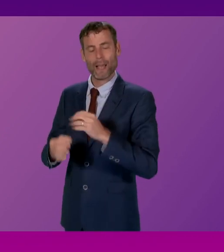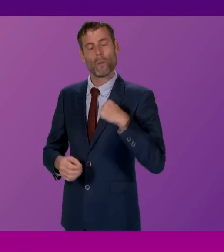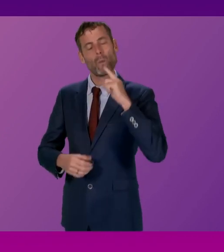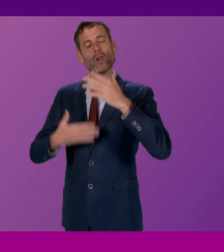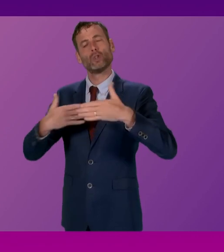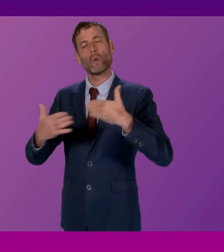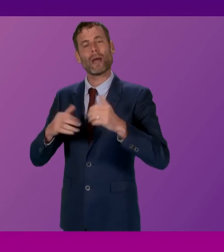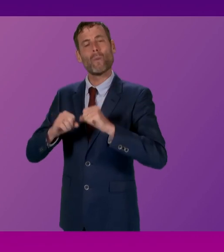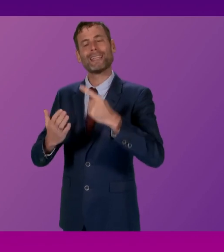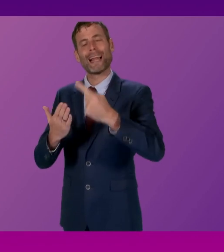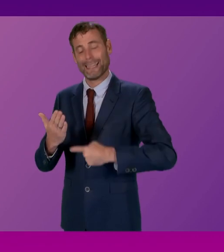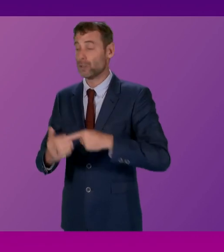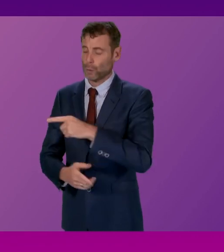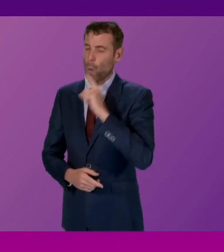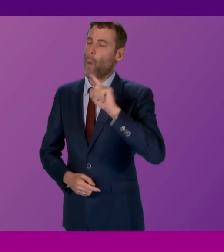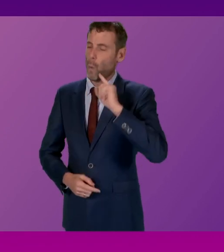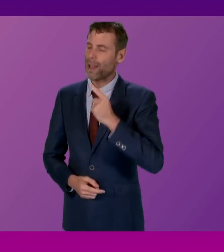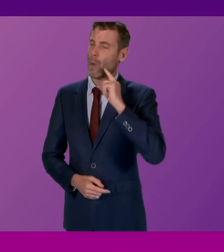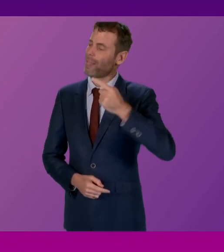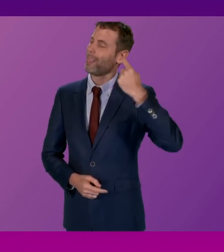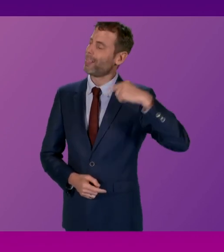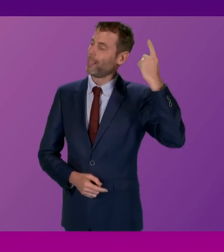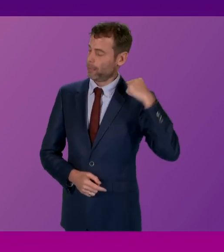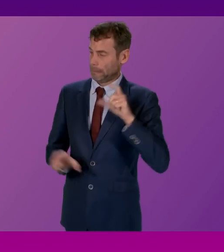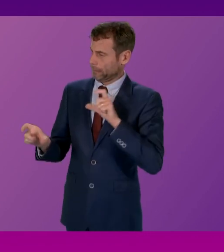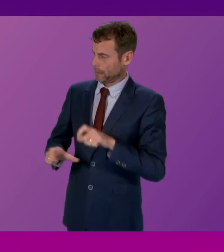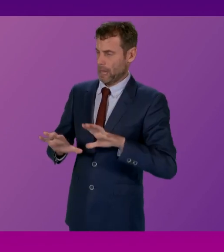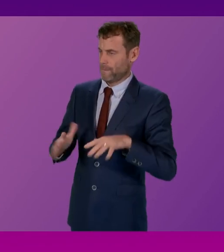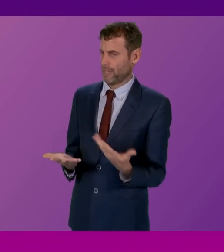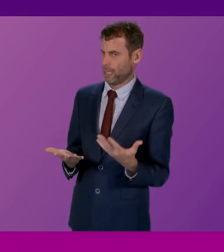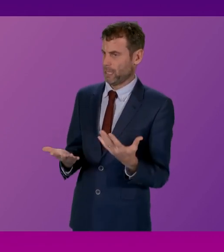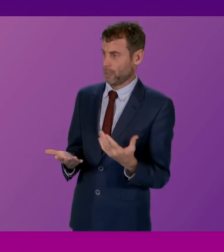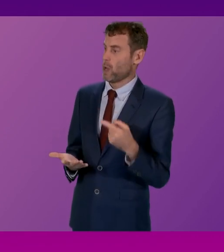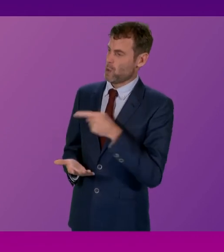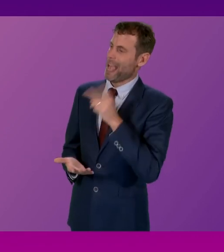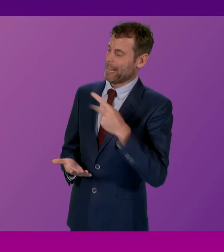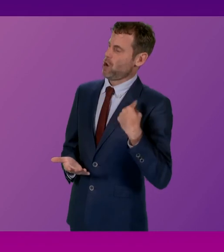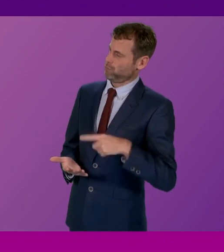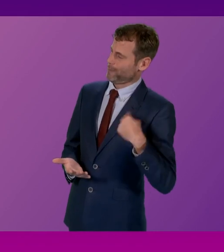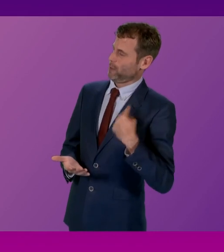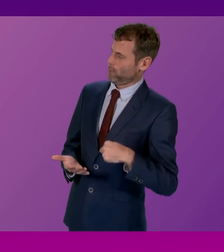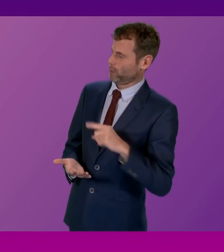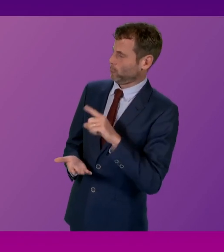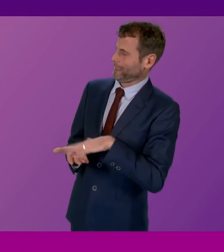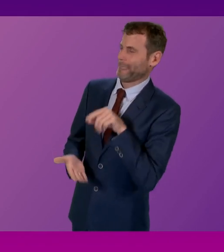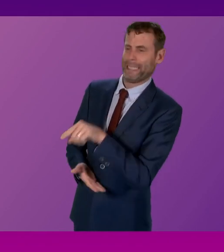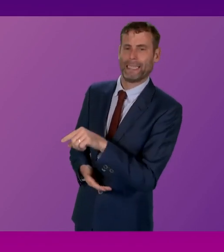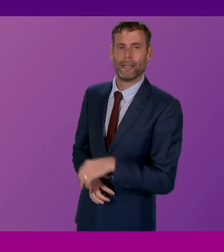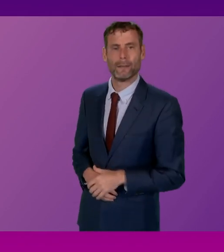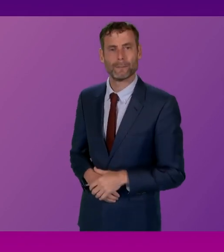believe them now? First Minister. Again, Jackie Bailey, of course, does not